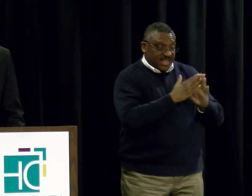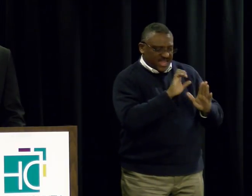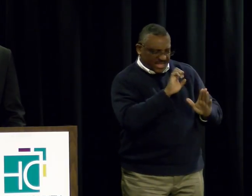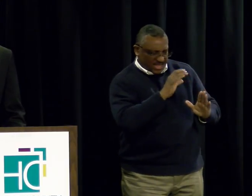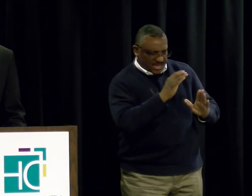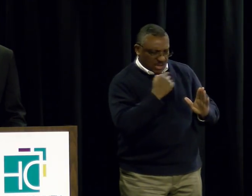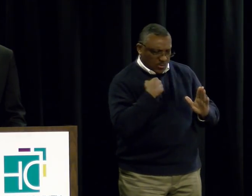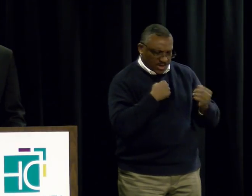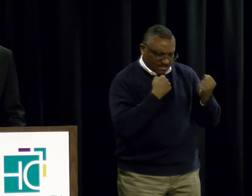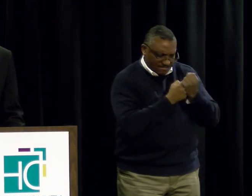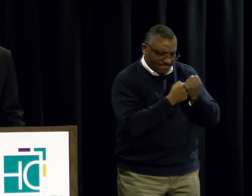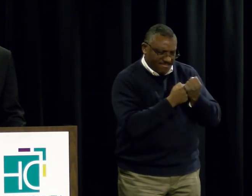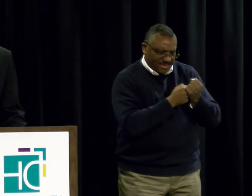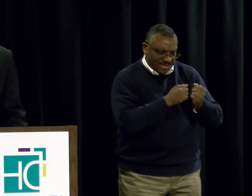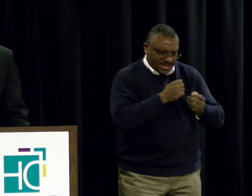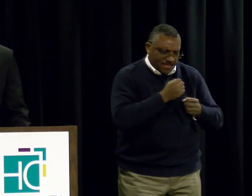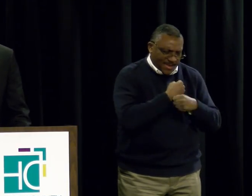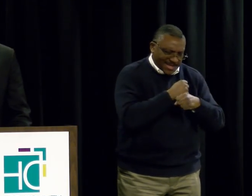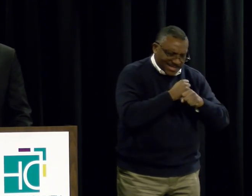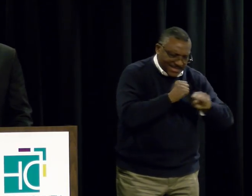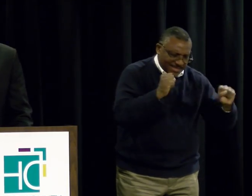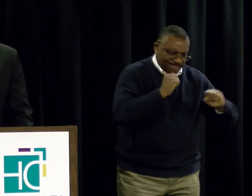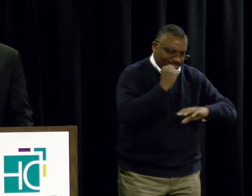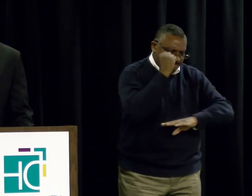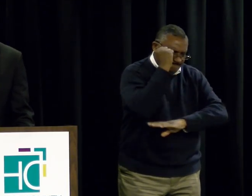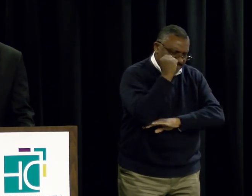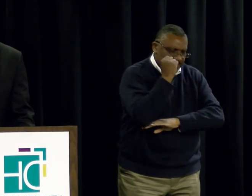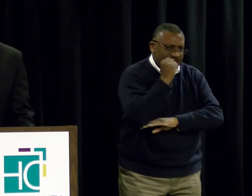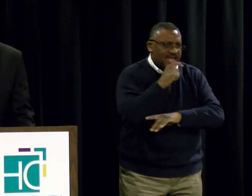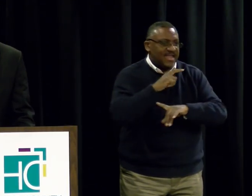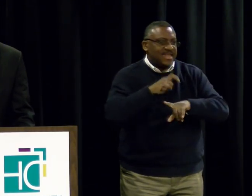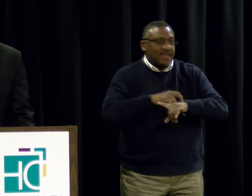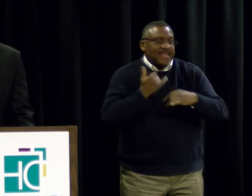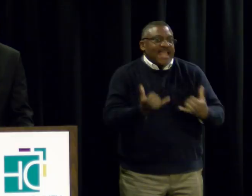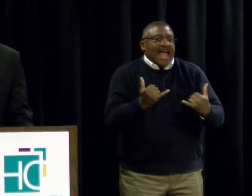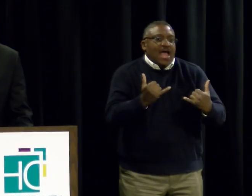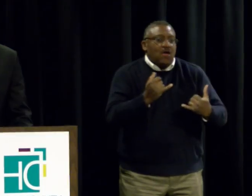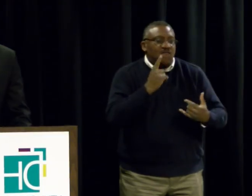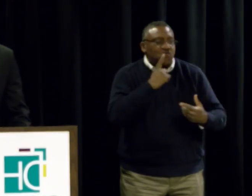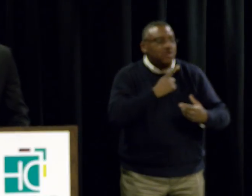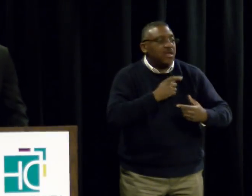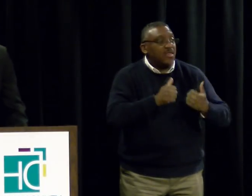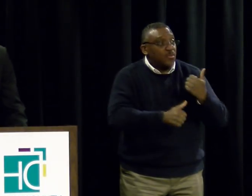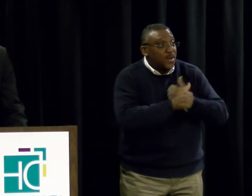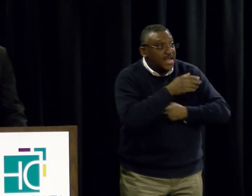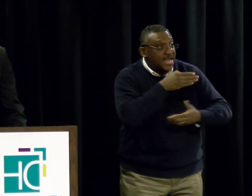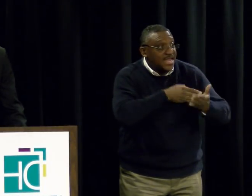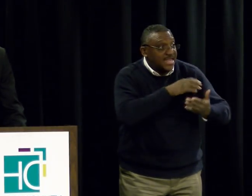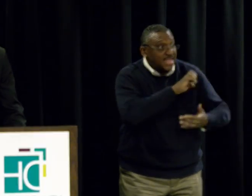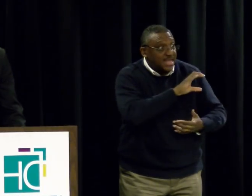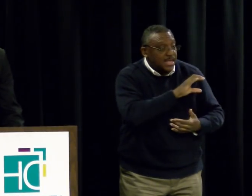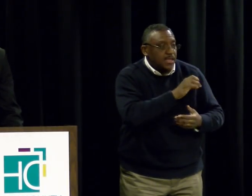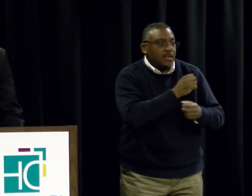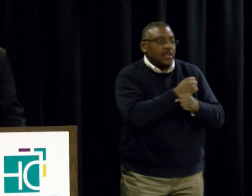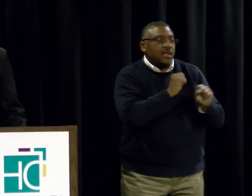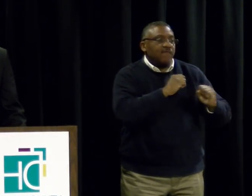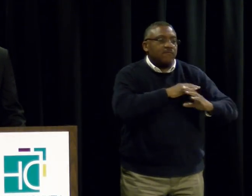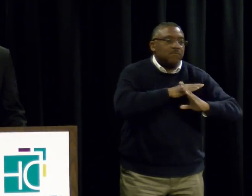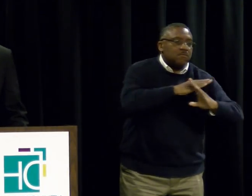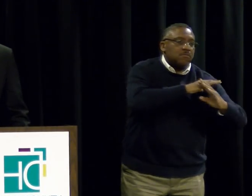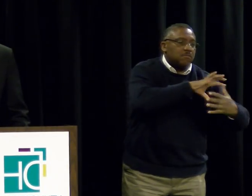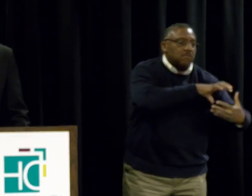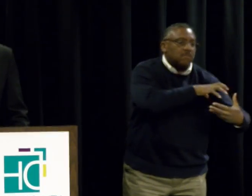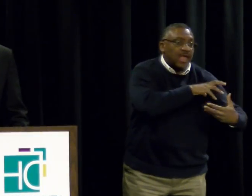time is now to combat a threat to Ellicott City and, frankly, all of Howard County. Climate change. Climate